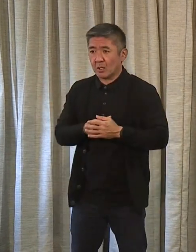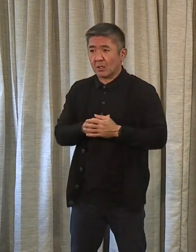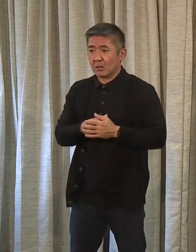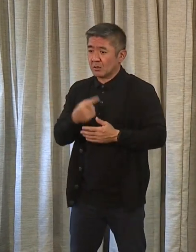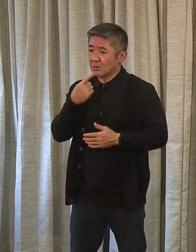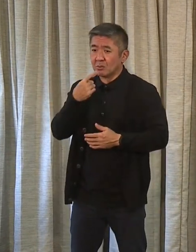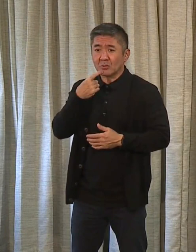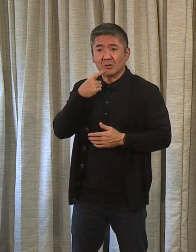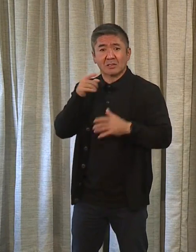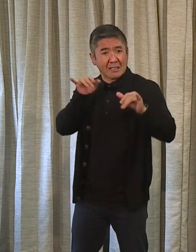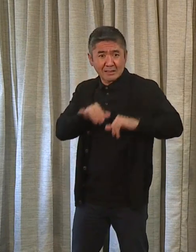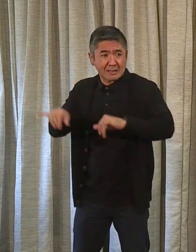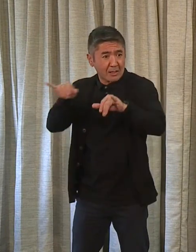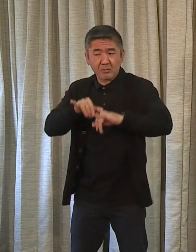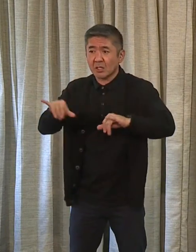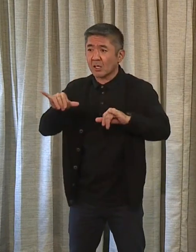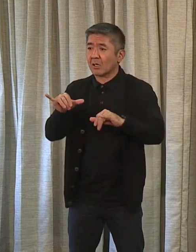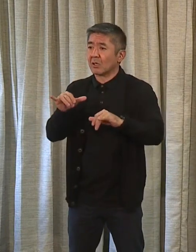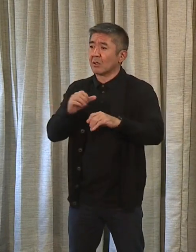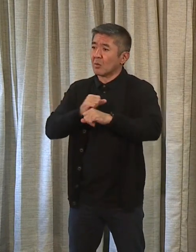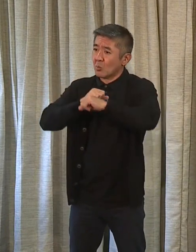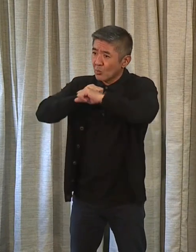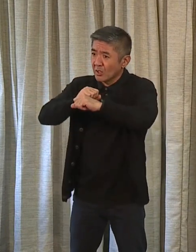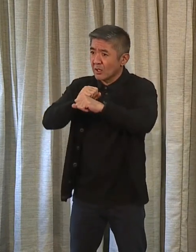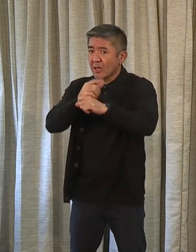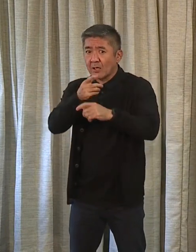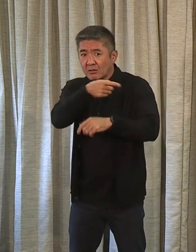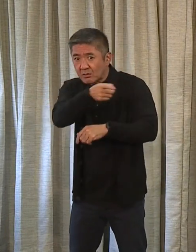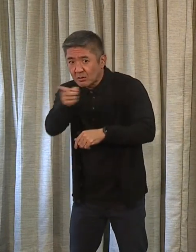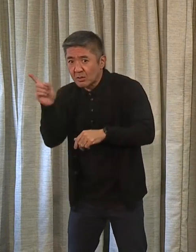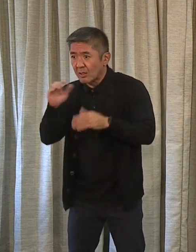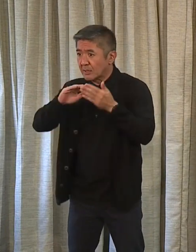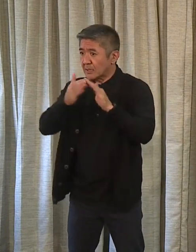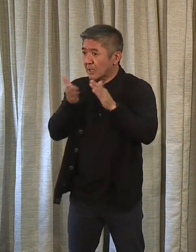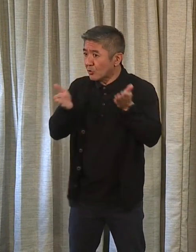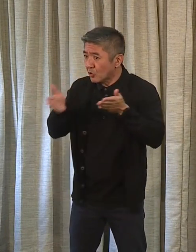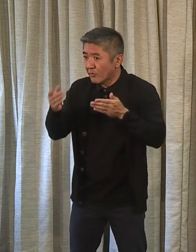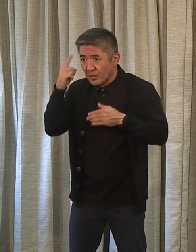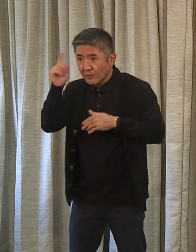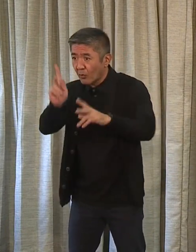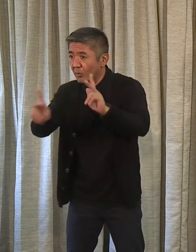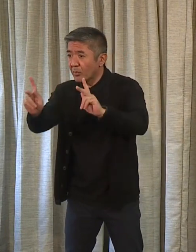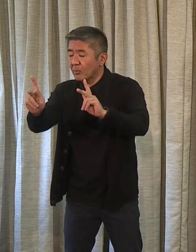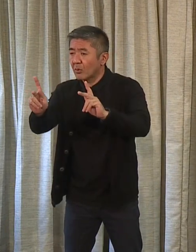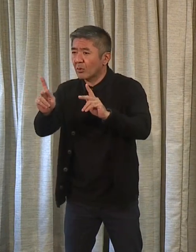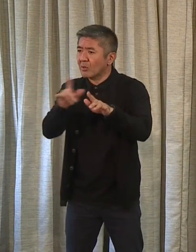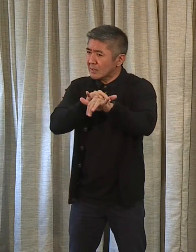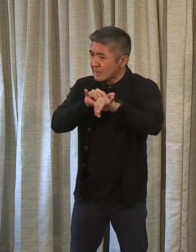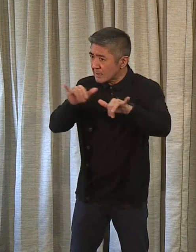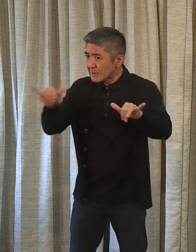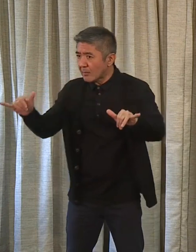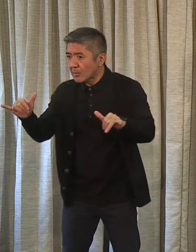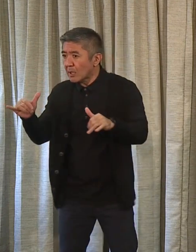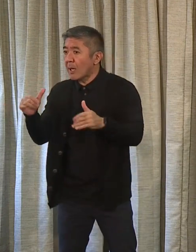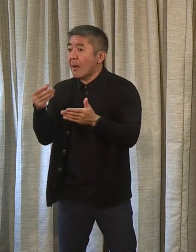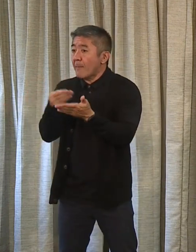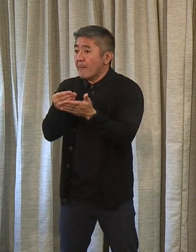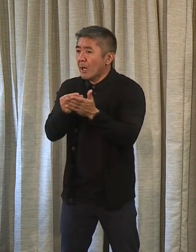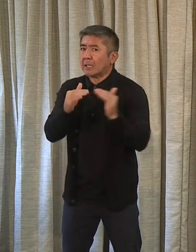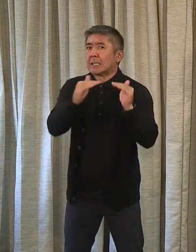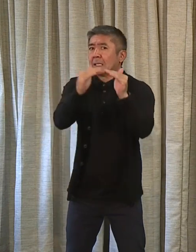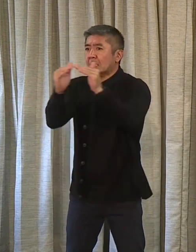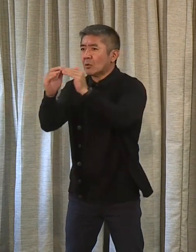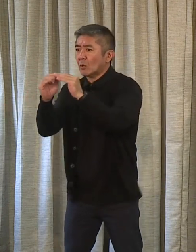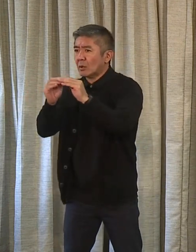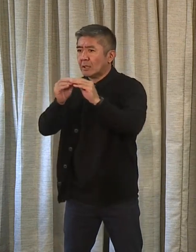up here today about not only protecting core city services for our residents, but at the same time spreading the money around as best we can.